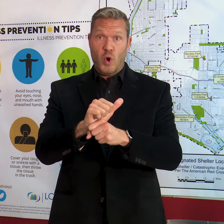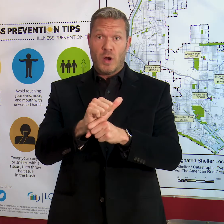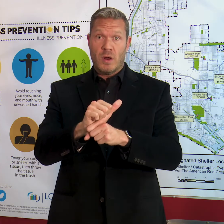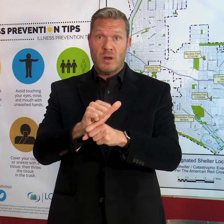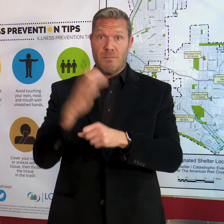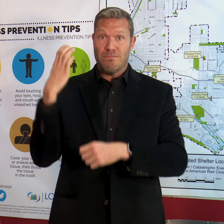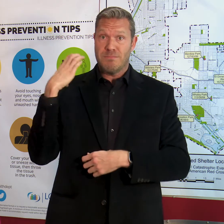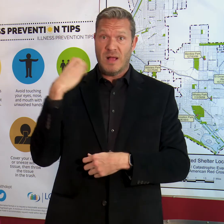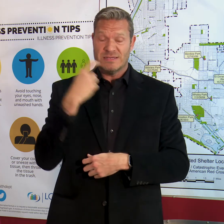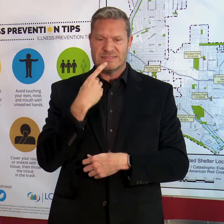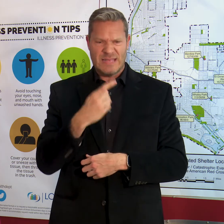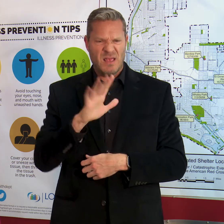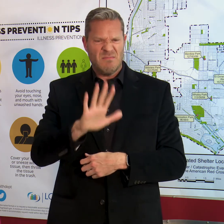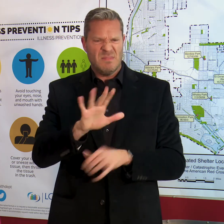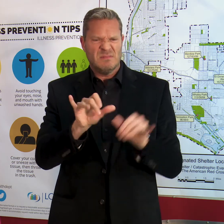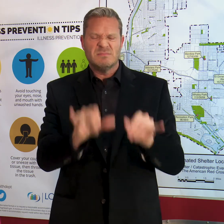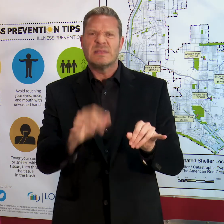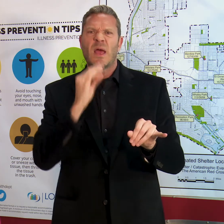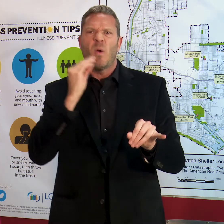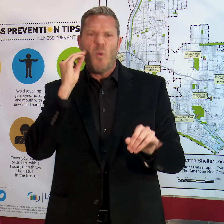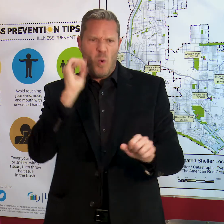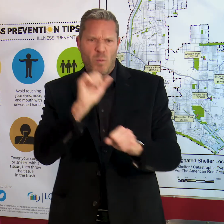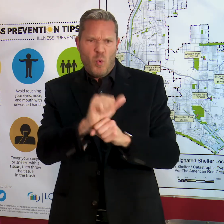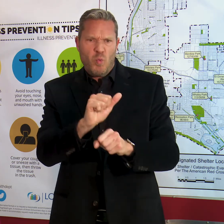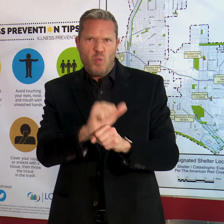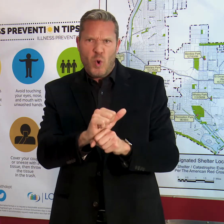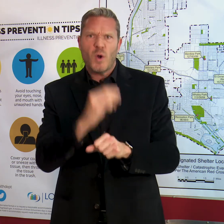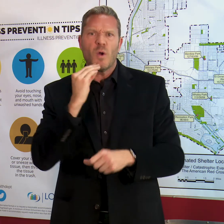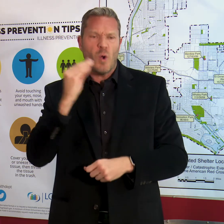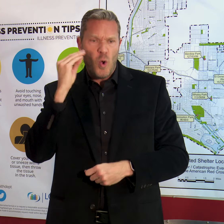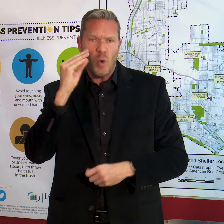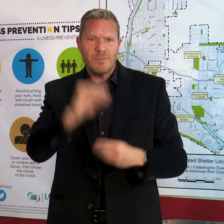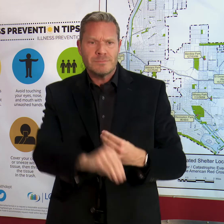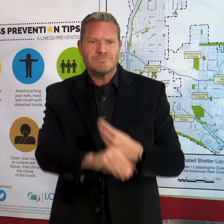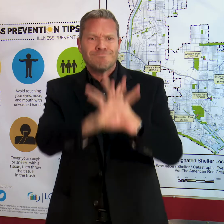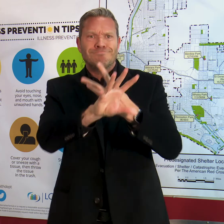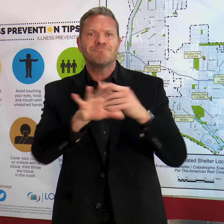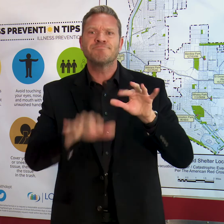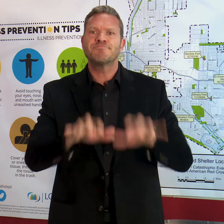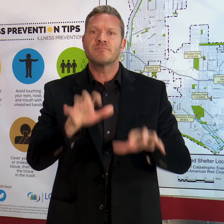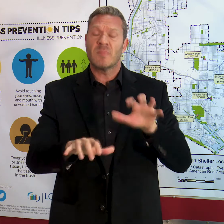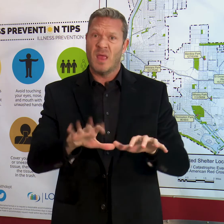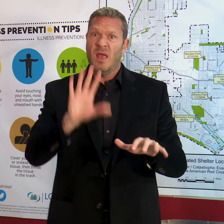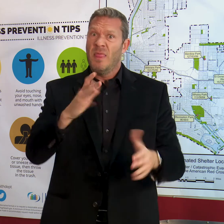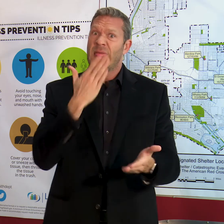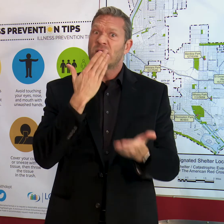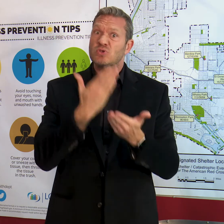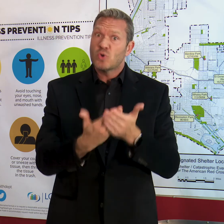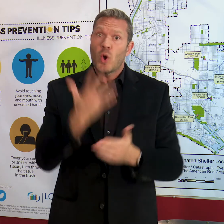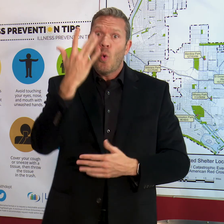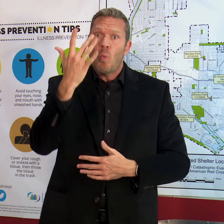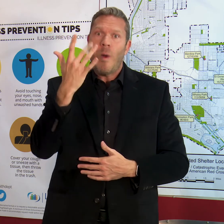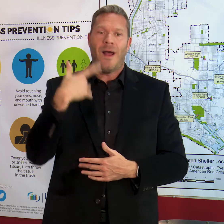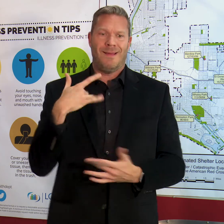telecommute. That is a good way of practicing social distancing because it avoids contact with others.